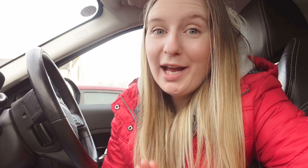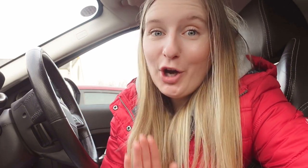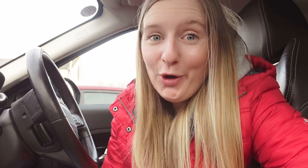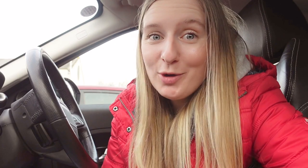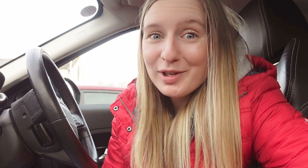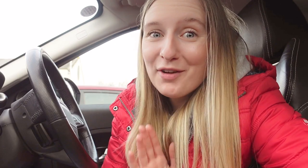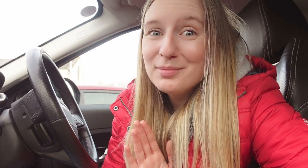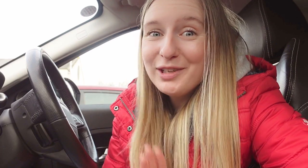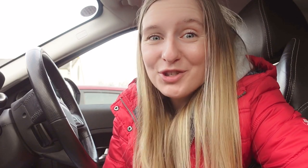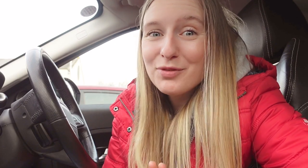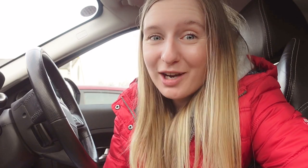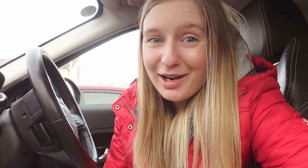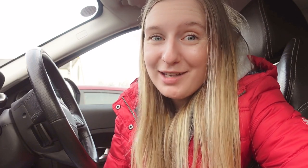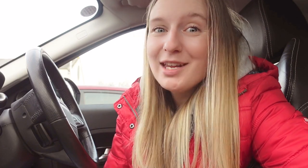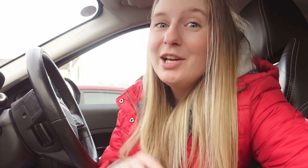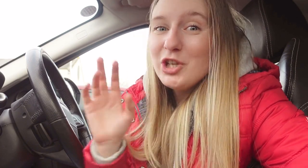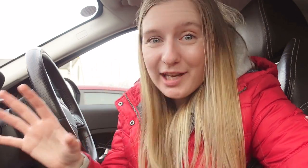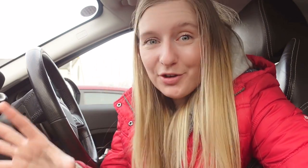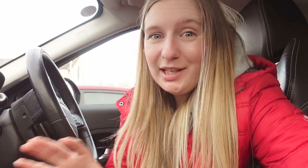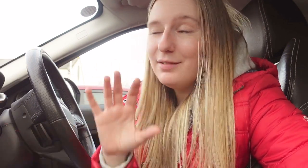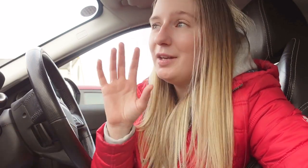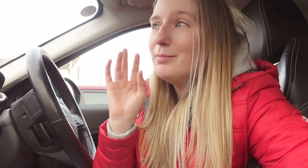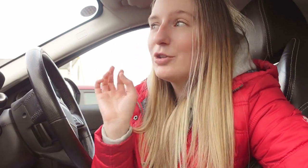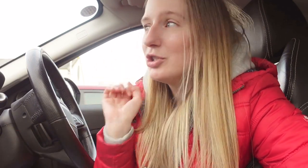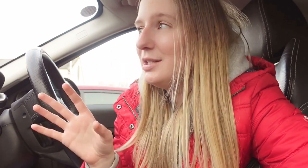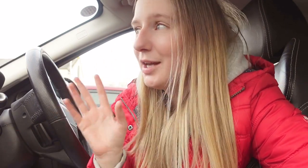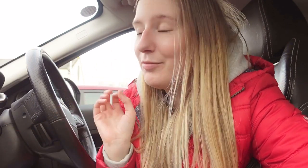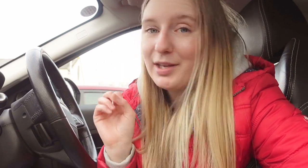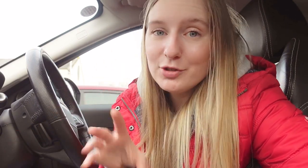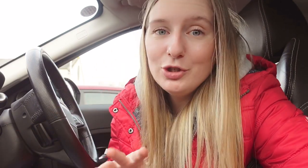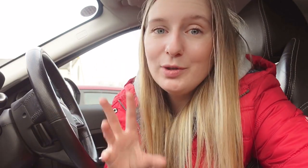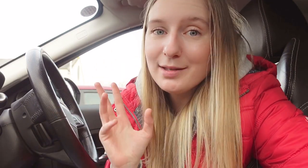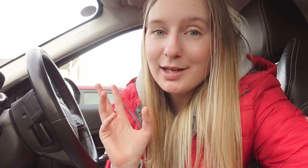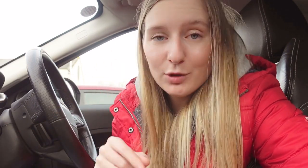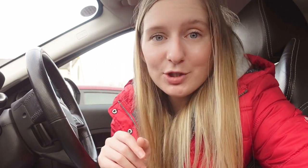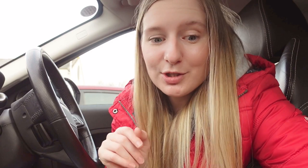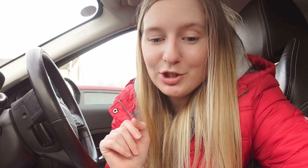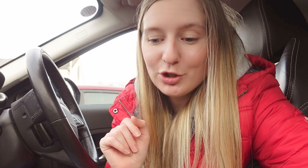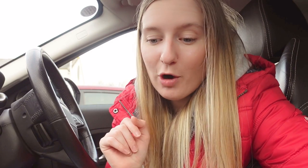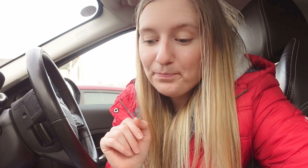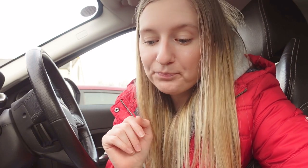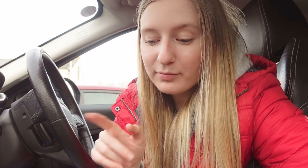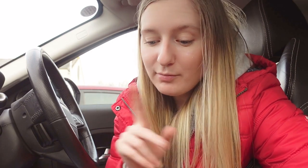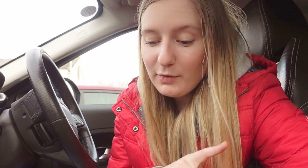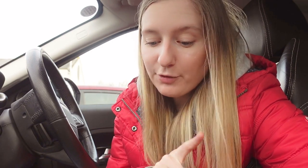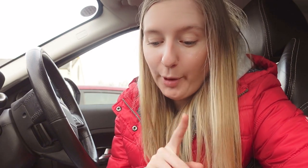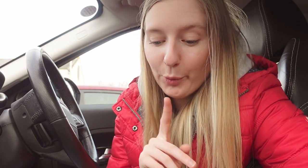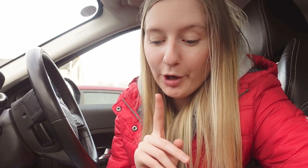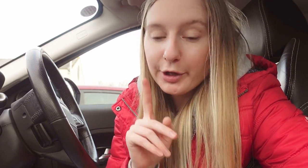head home I'm gonna have some lunch with the guys check in on Evie make sure she's set up for the afternoon answer any questions that she's got from her work